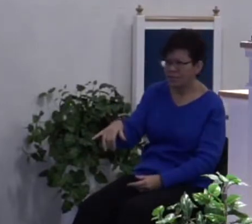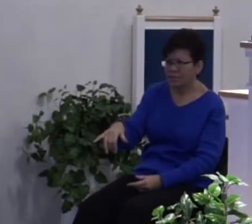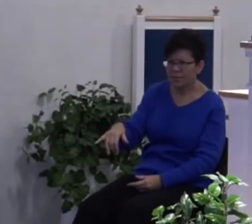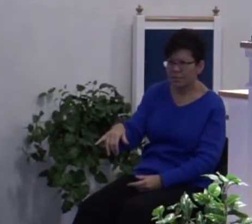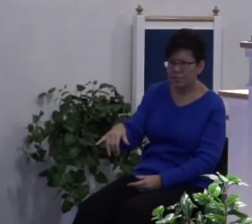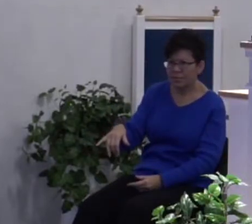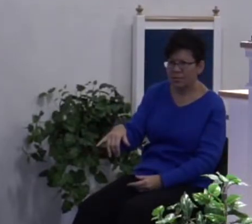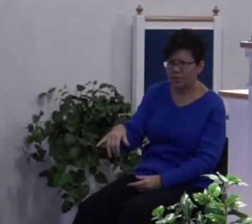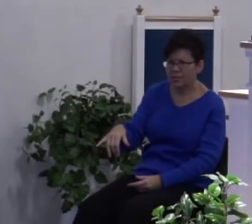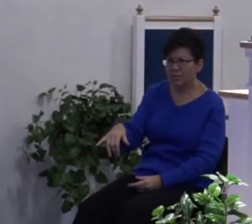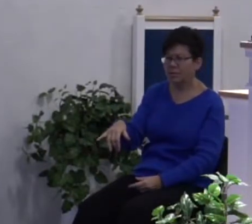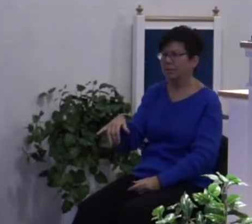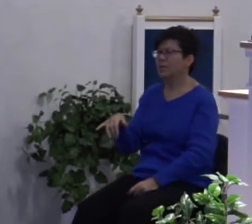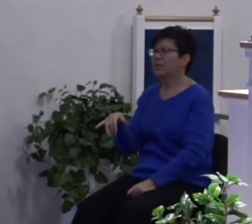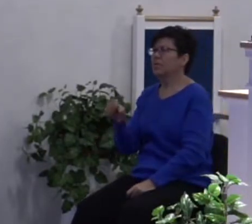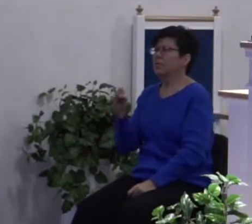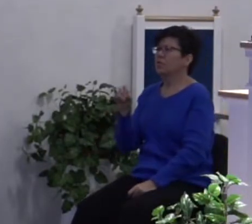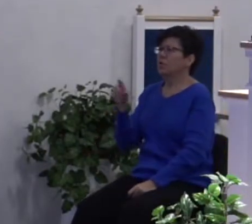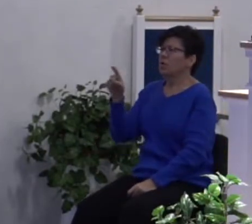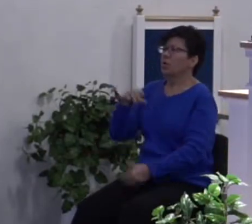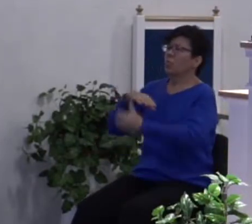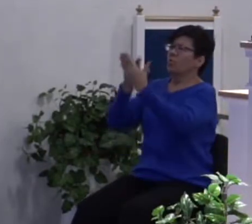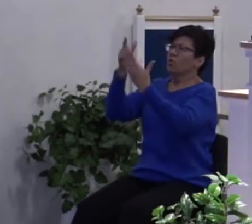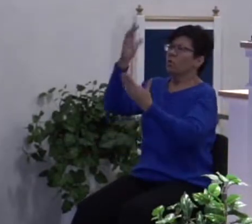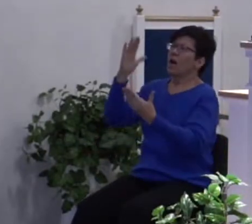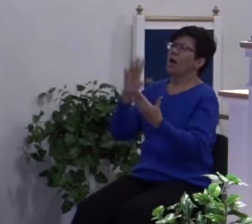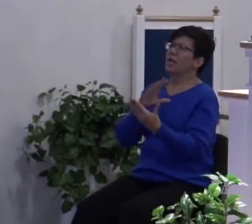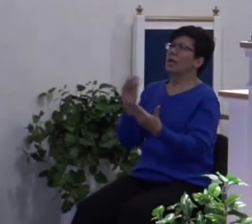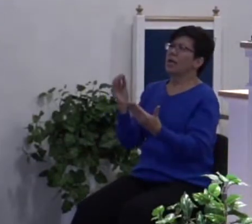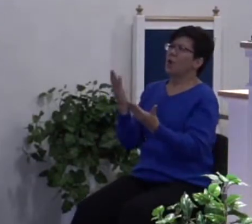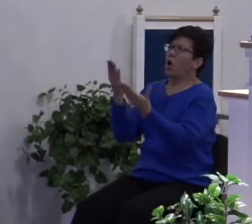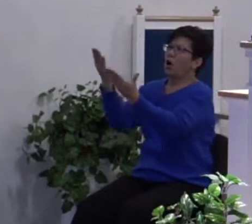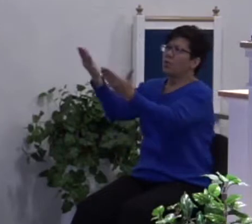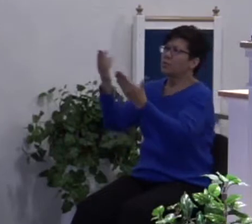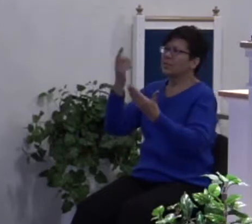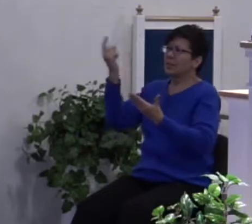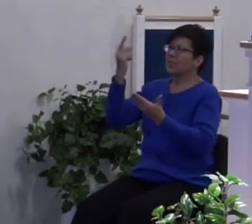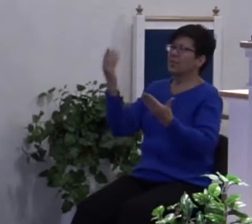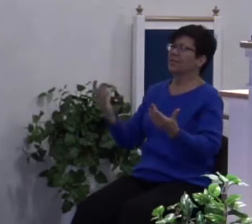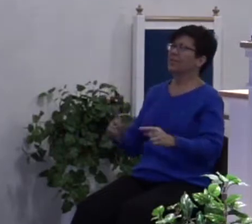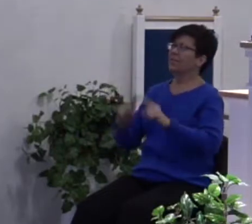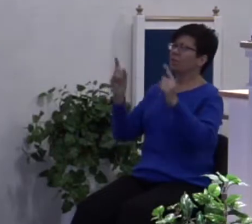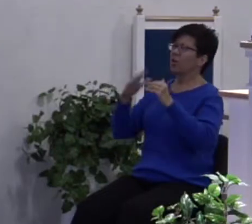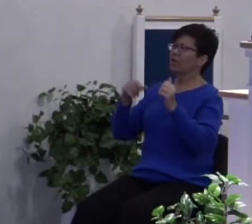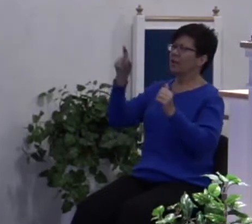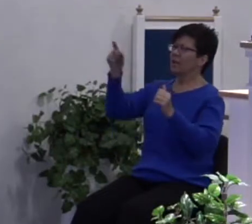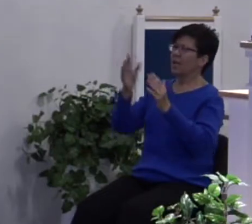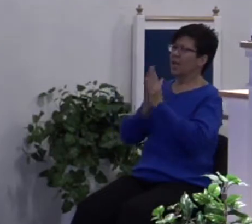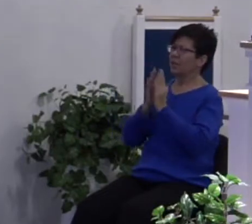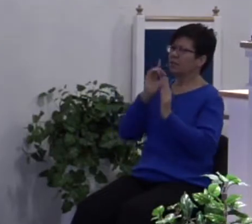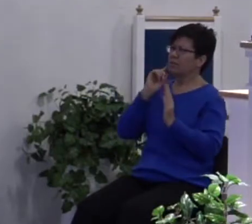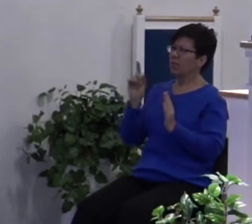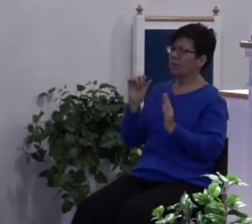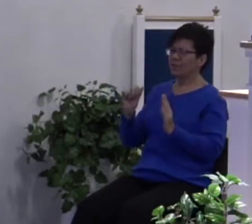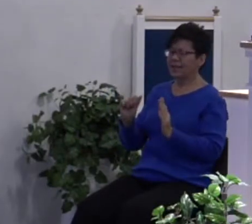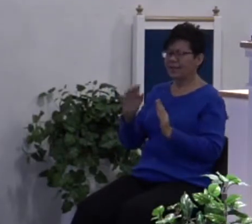And so to go before God and offer him something different than he asked for can never be